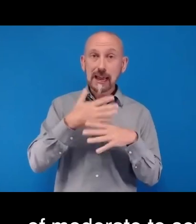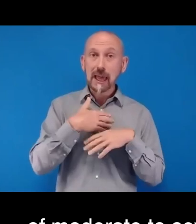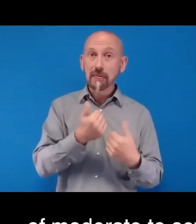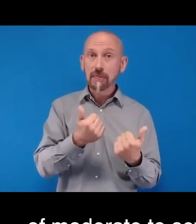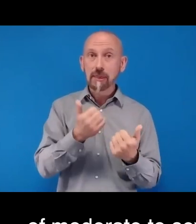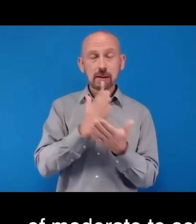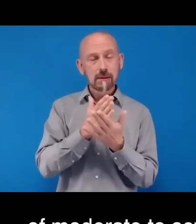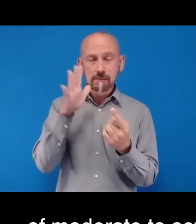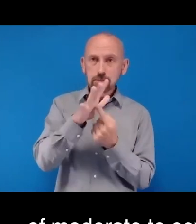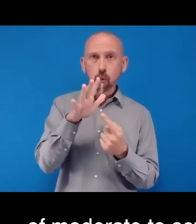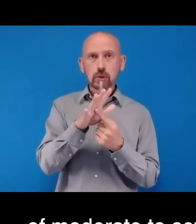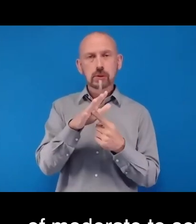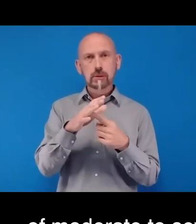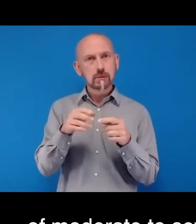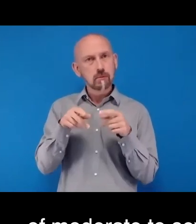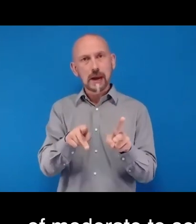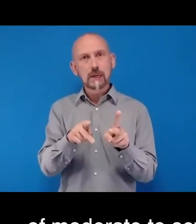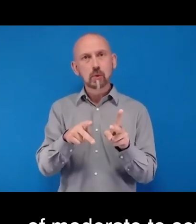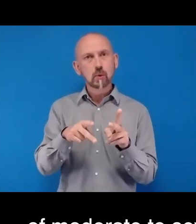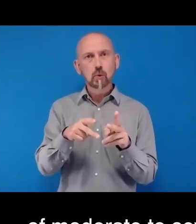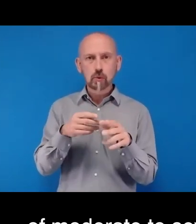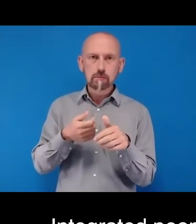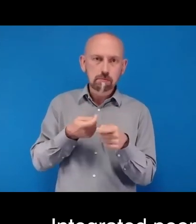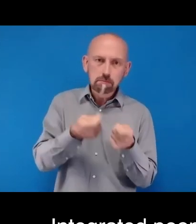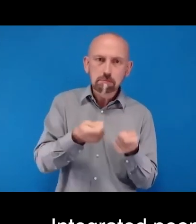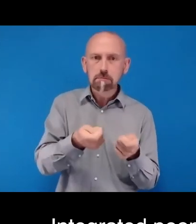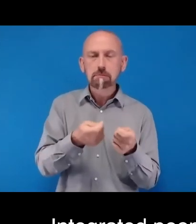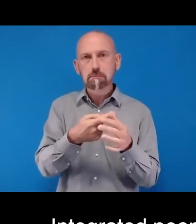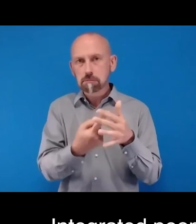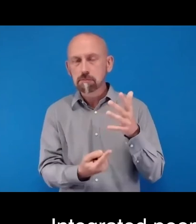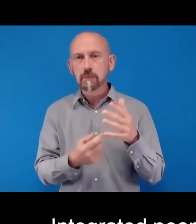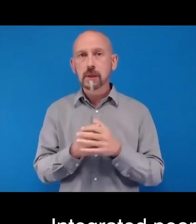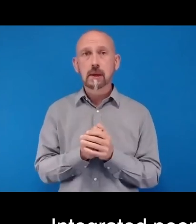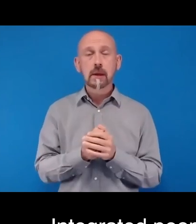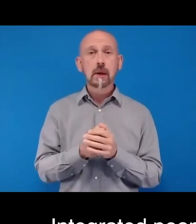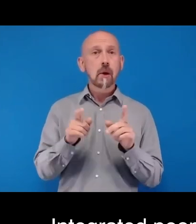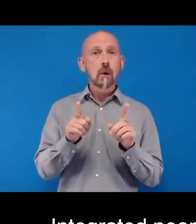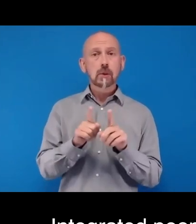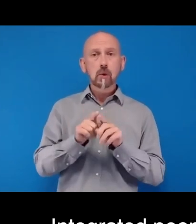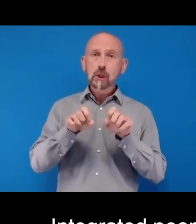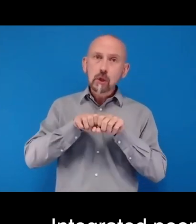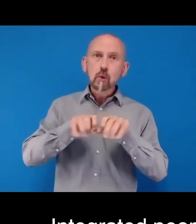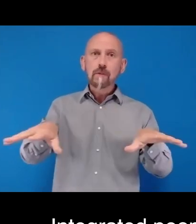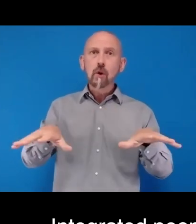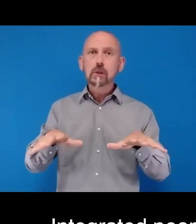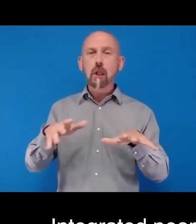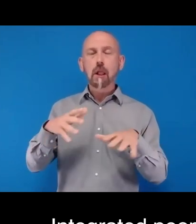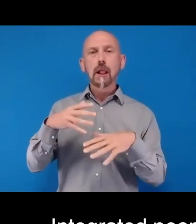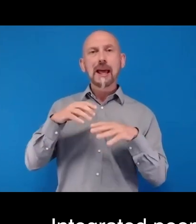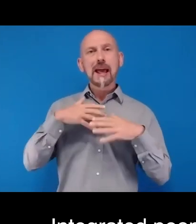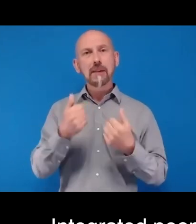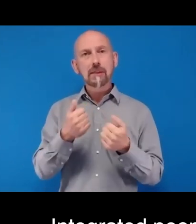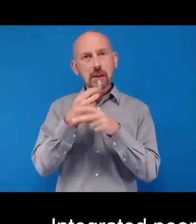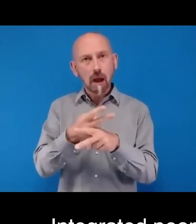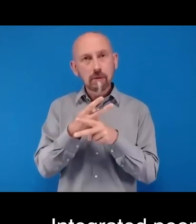framework for us to address these needs and advance universal health coverage through coordinated, high